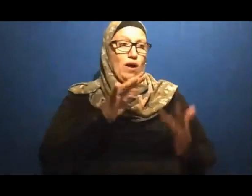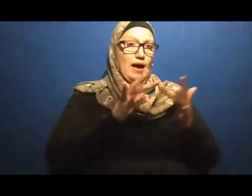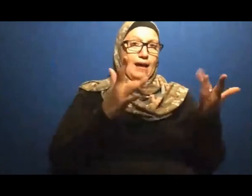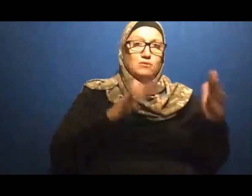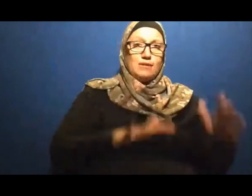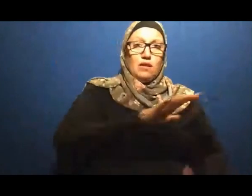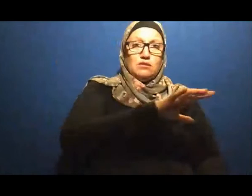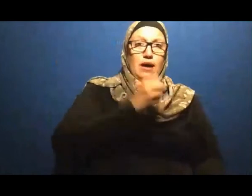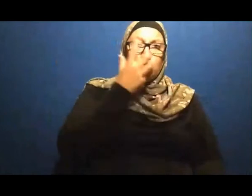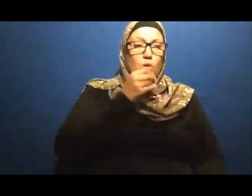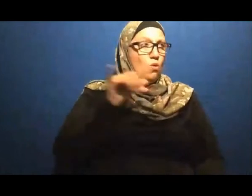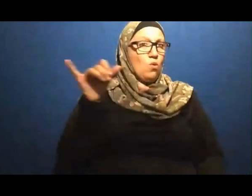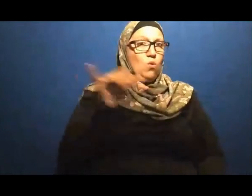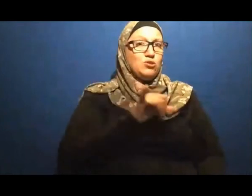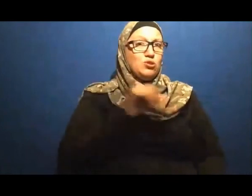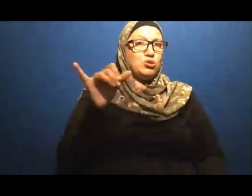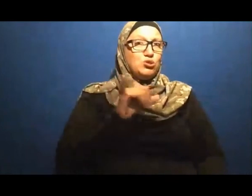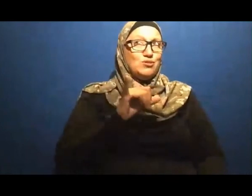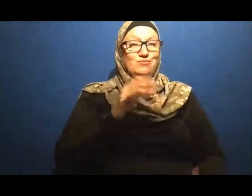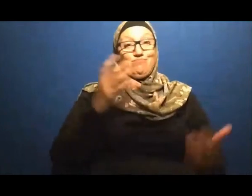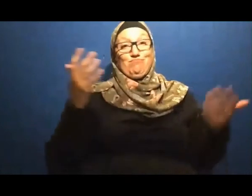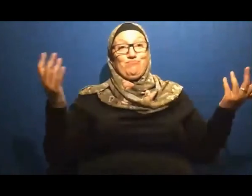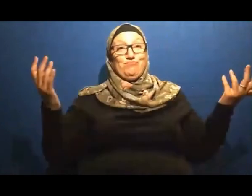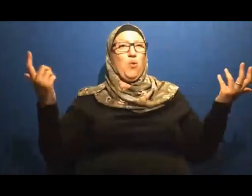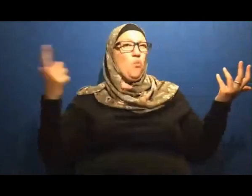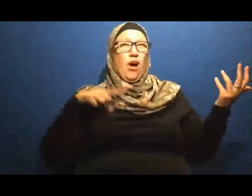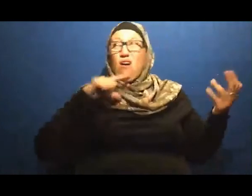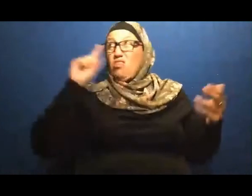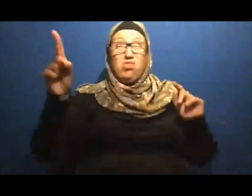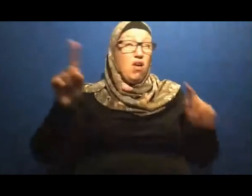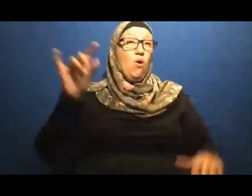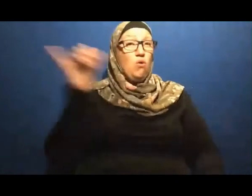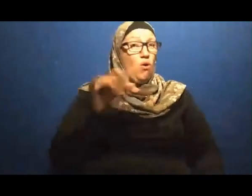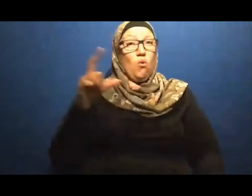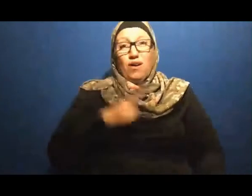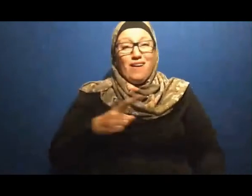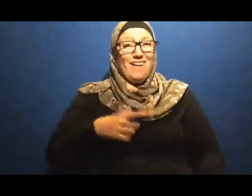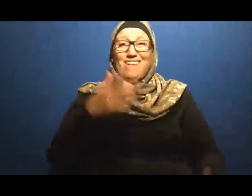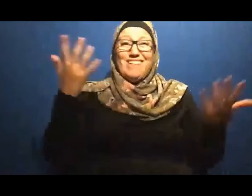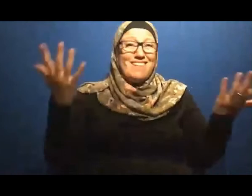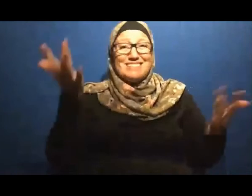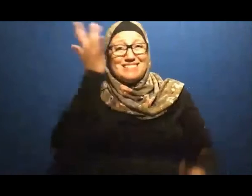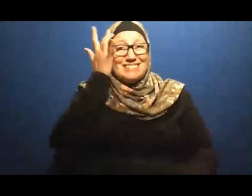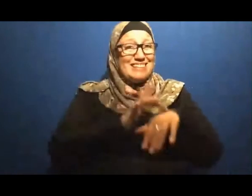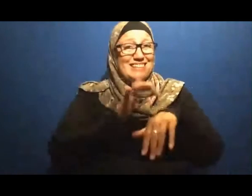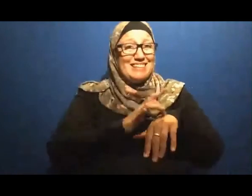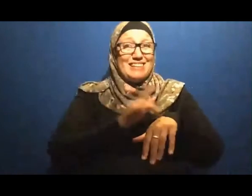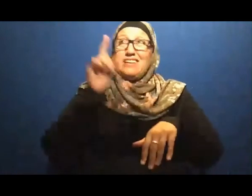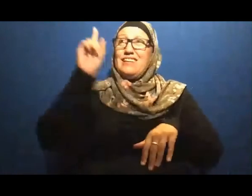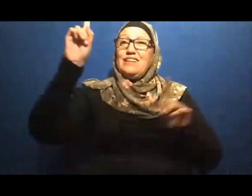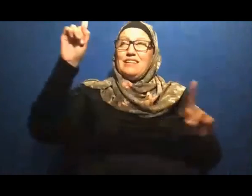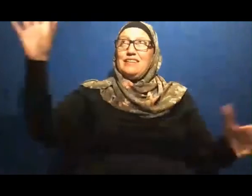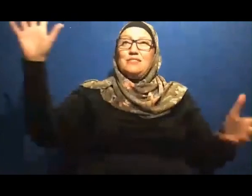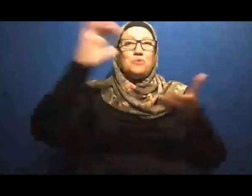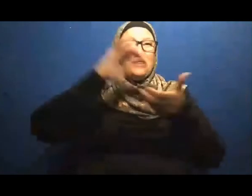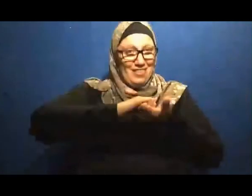God's answer is That why do you make it Either or It is not that They are together It is God alone But God